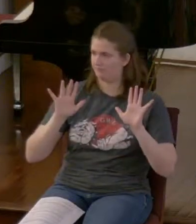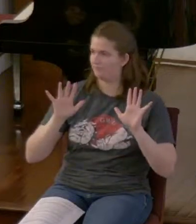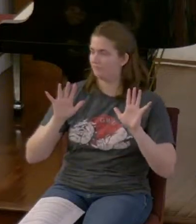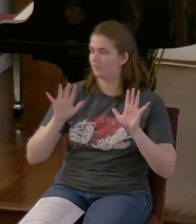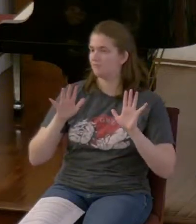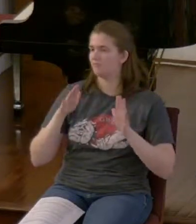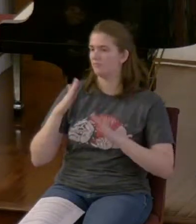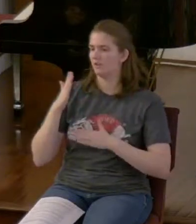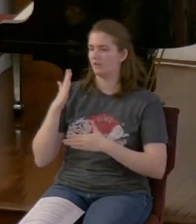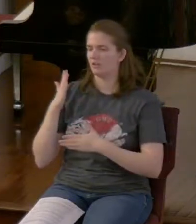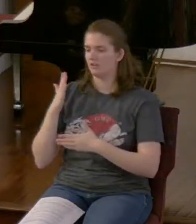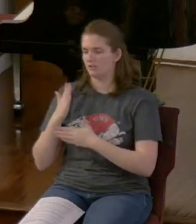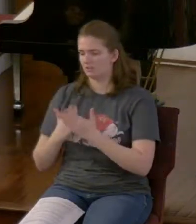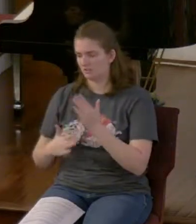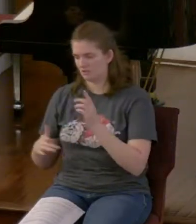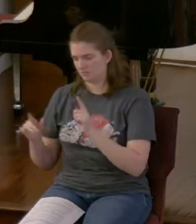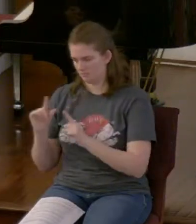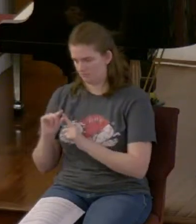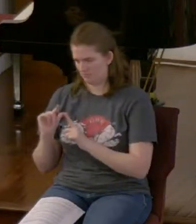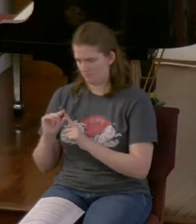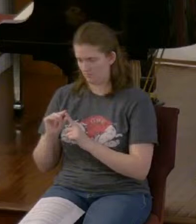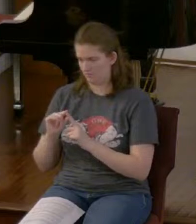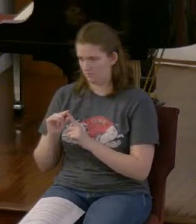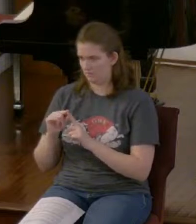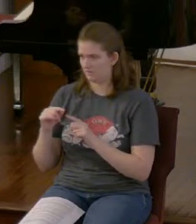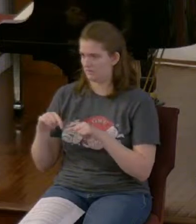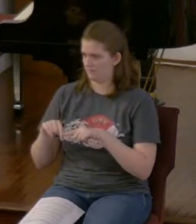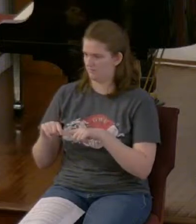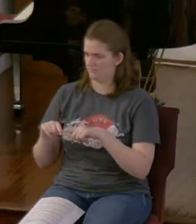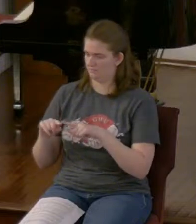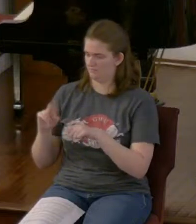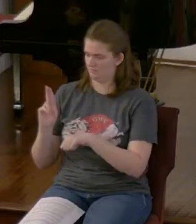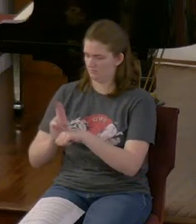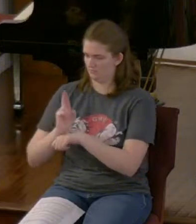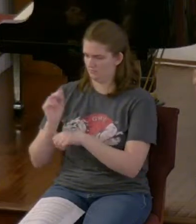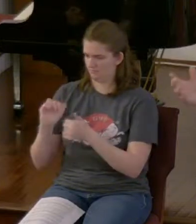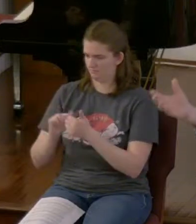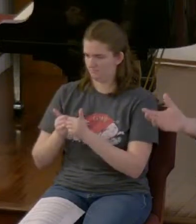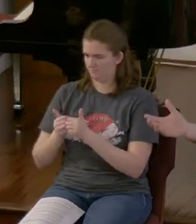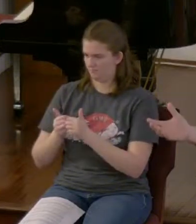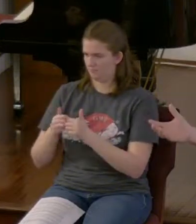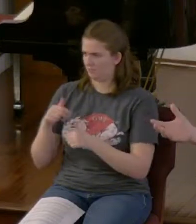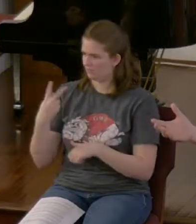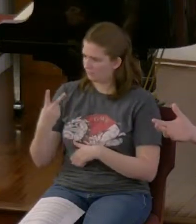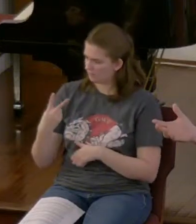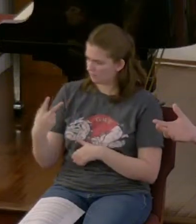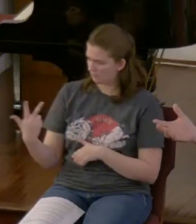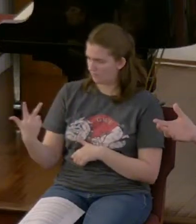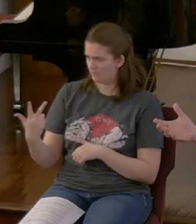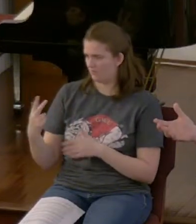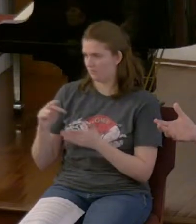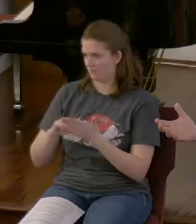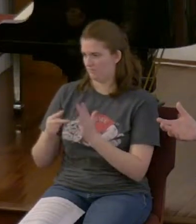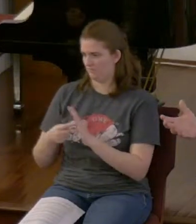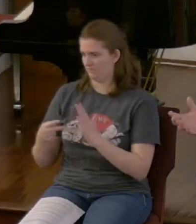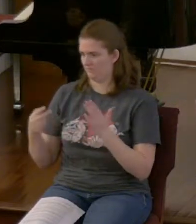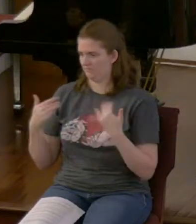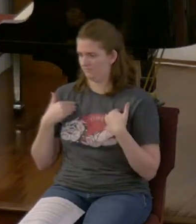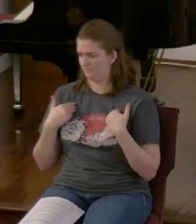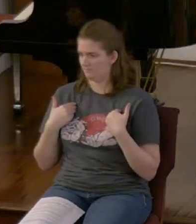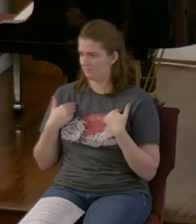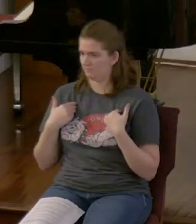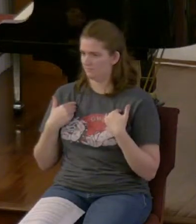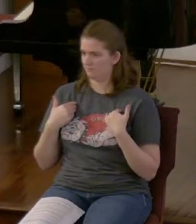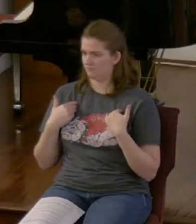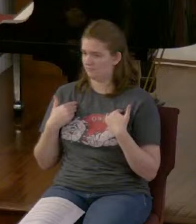but there is another word depending on how it's used can mean two or three different things and